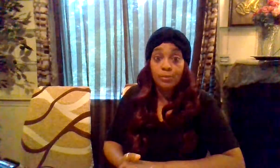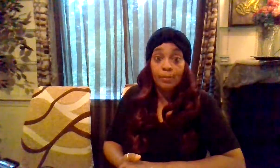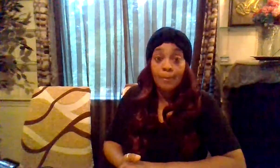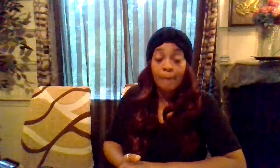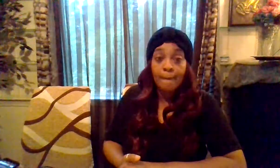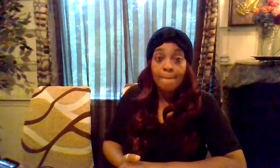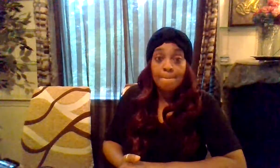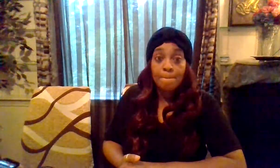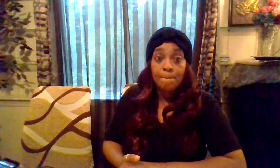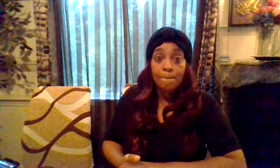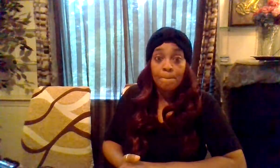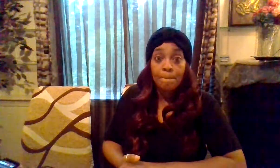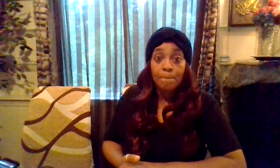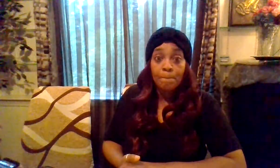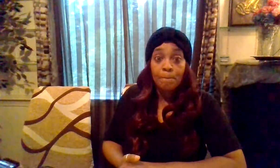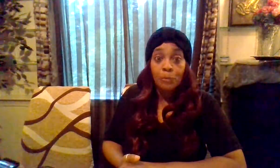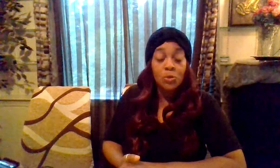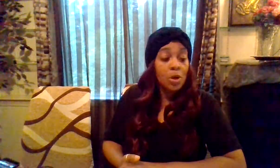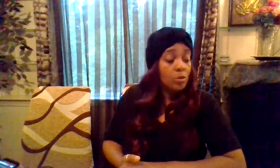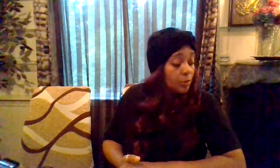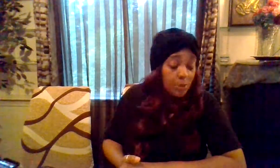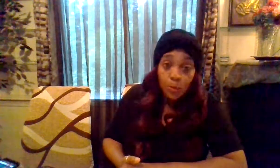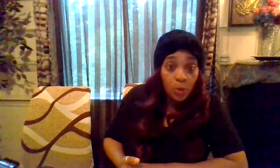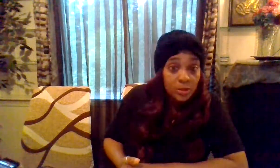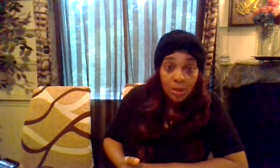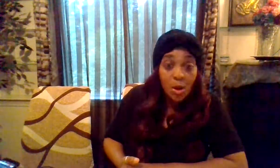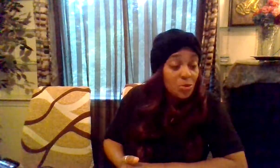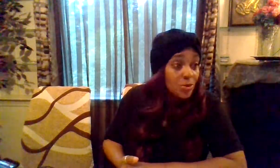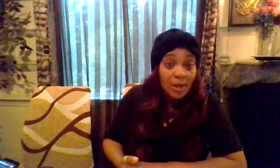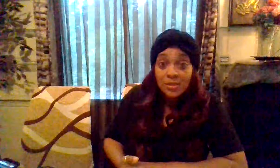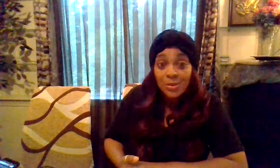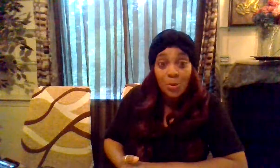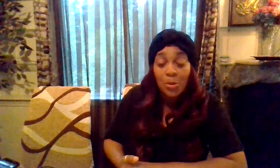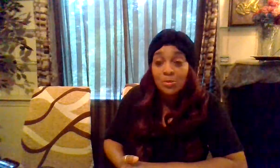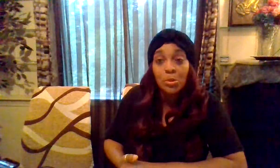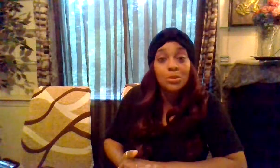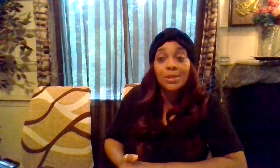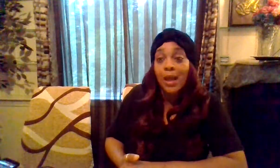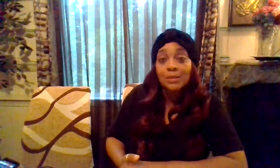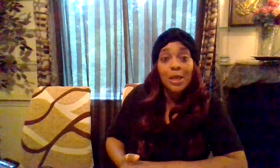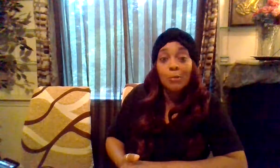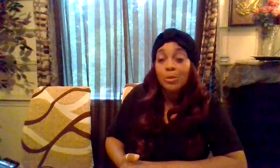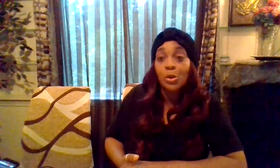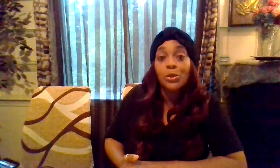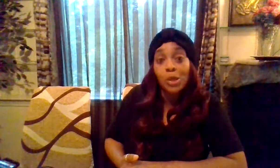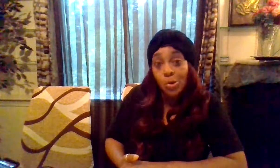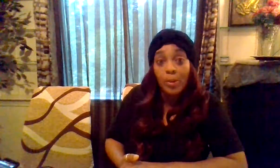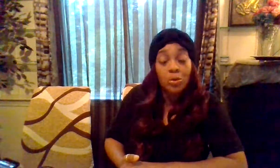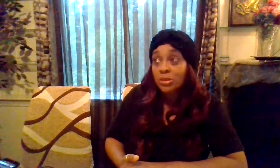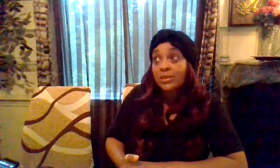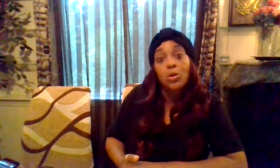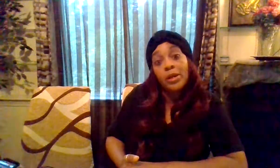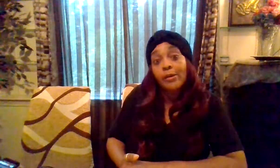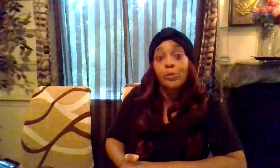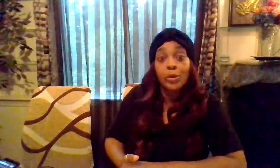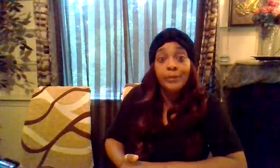and you know if people want to say oh you got this going on you know because a lot of times people throw a ball and just go carry one